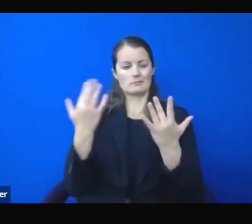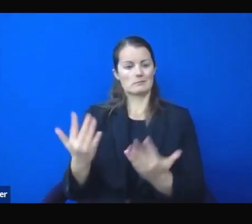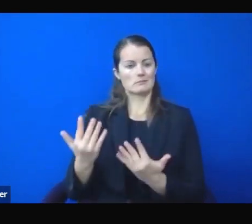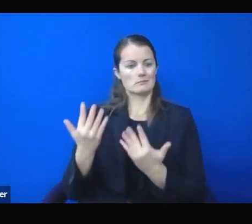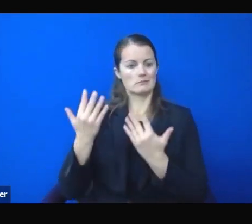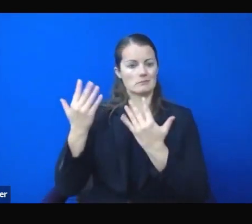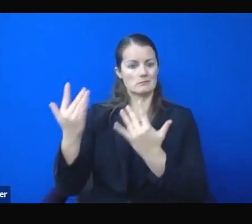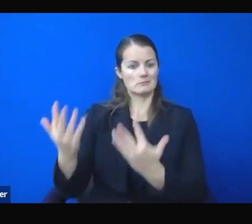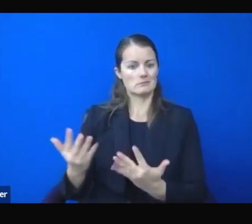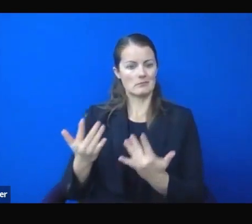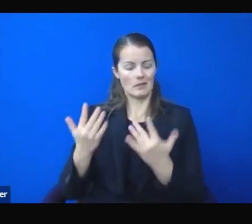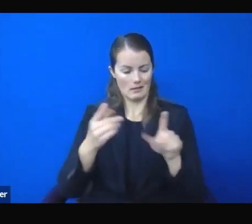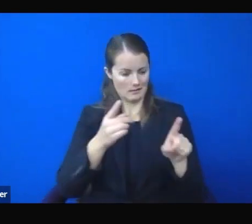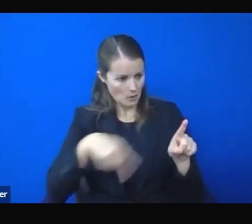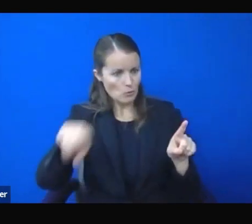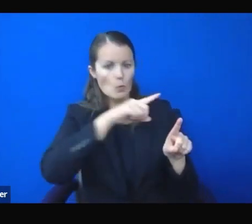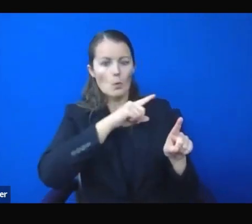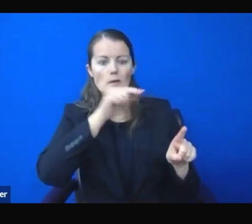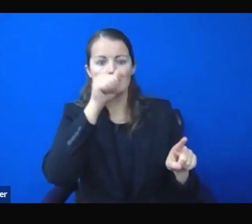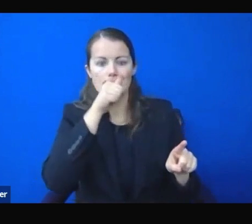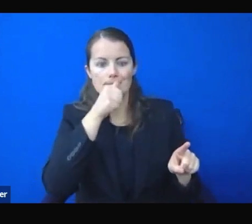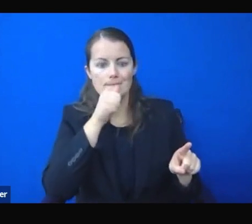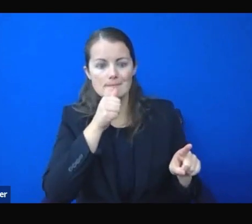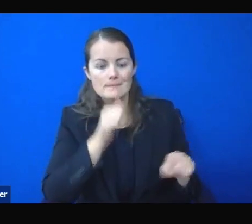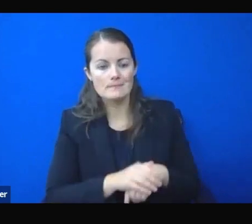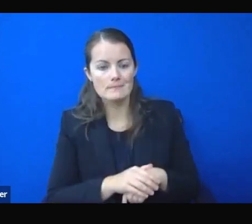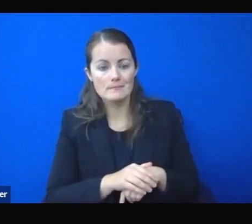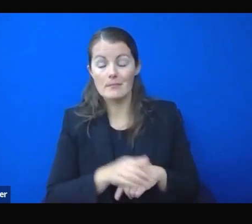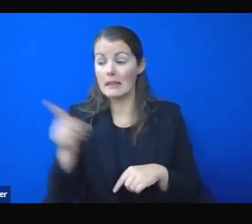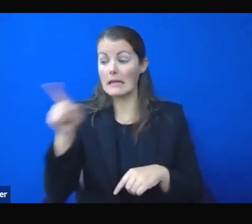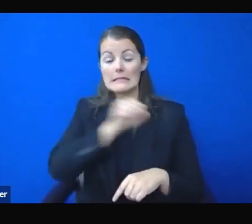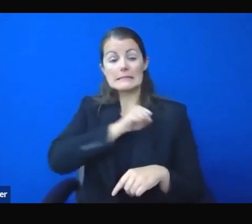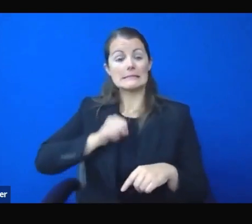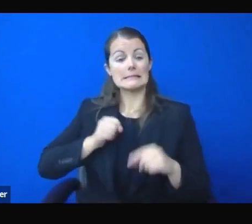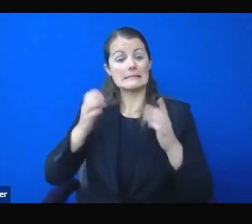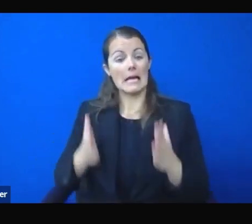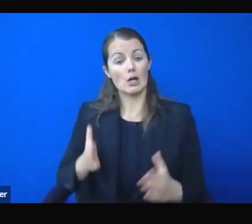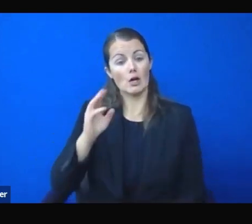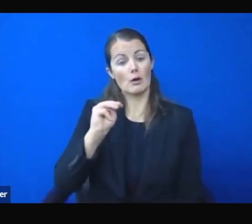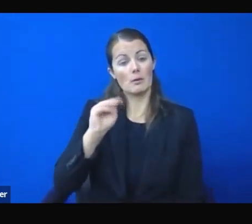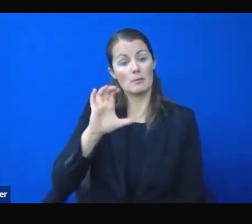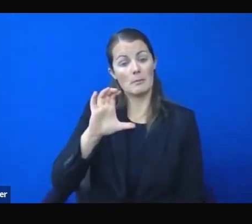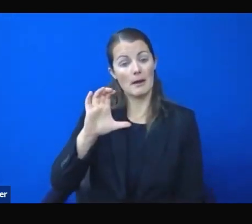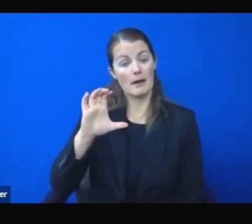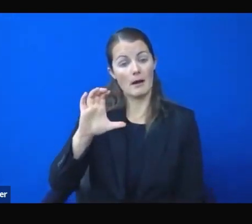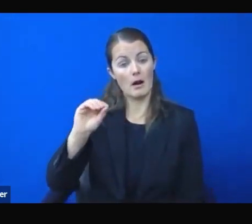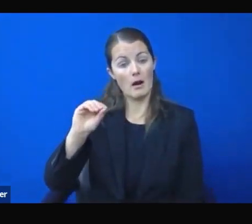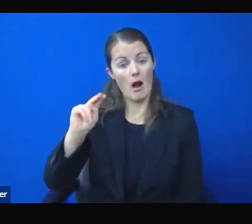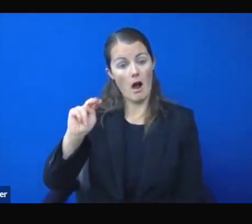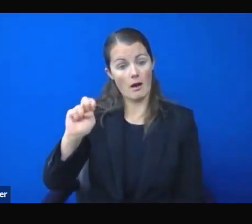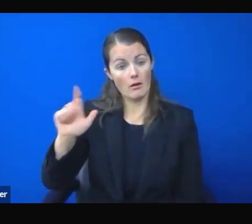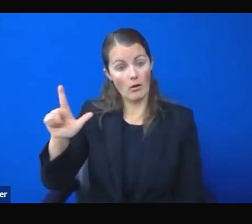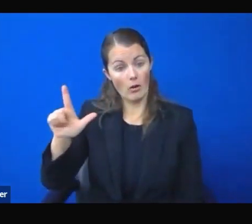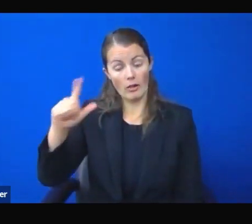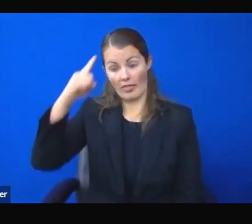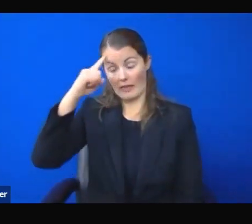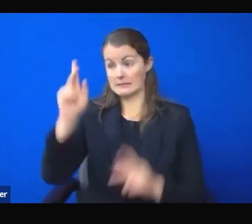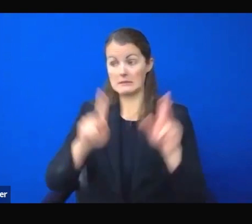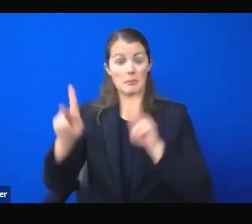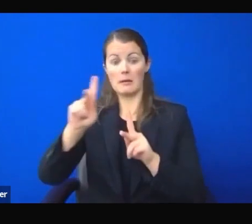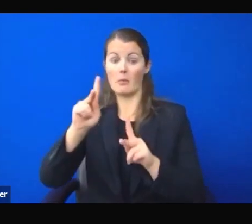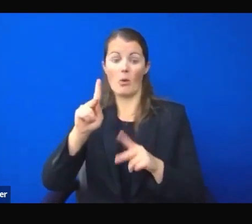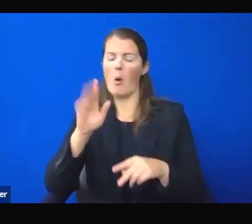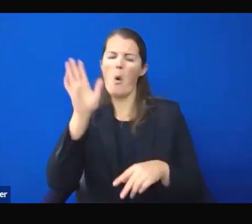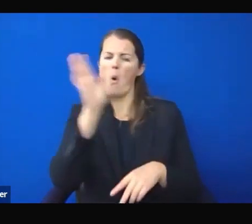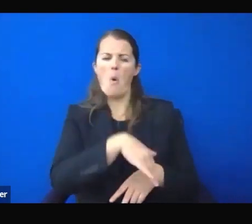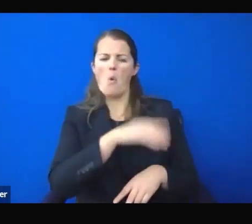suffering. And if Senator McConnell doesn't think people need assistance, he has an open invitation for me to come to Nevada anytime.